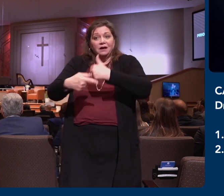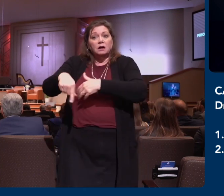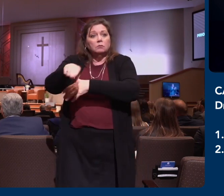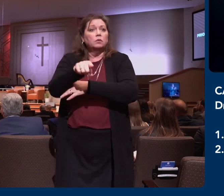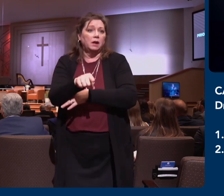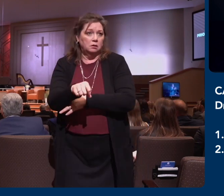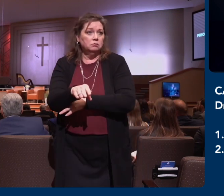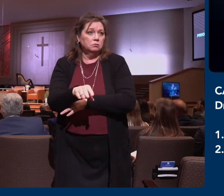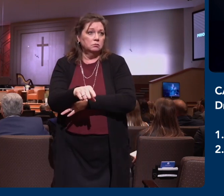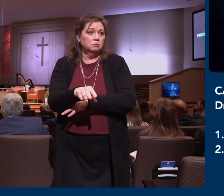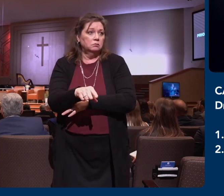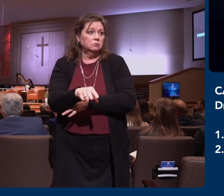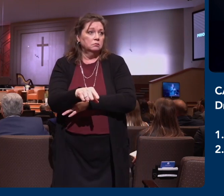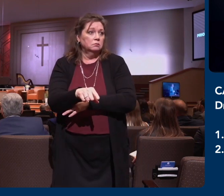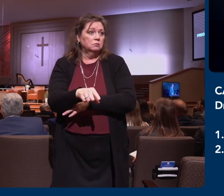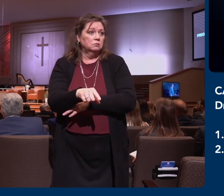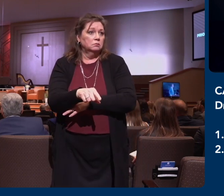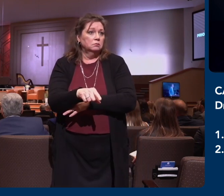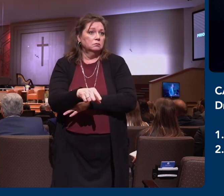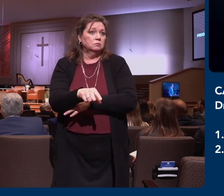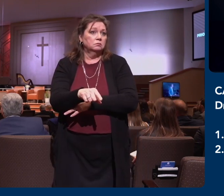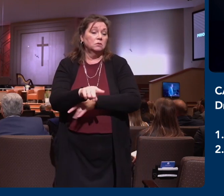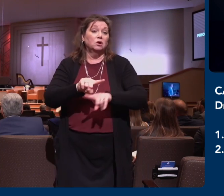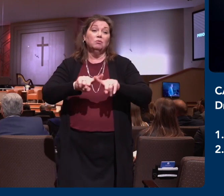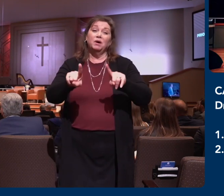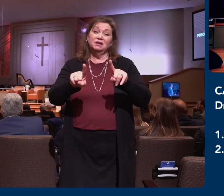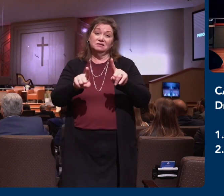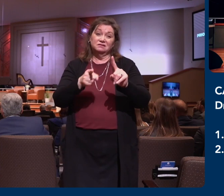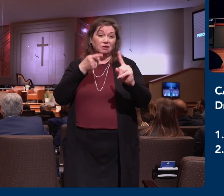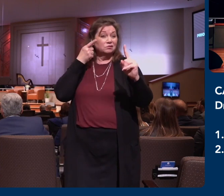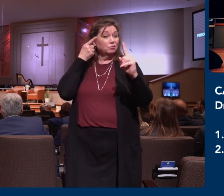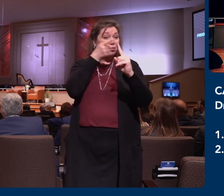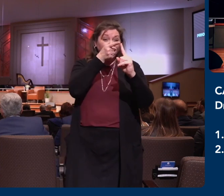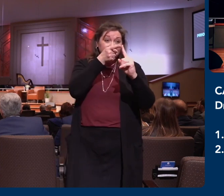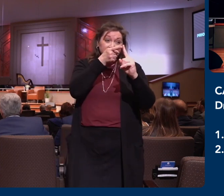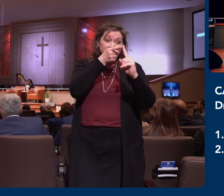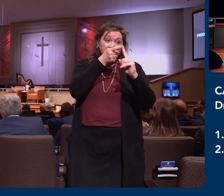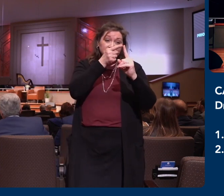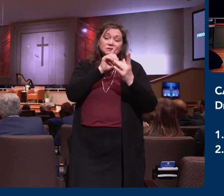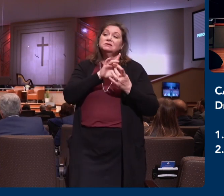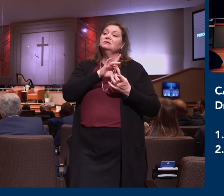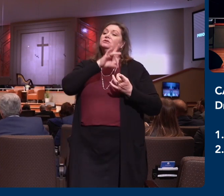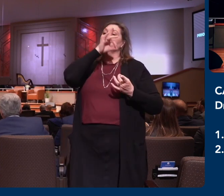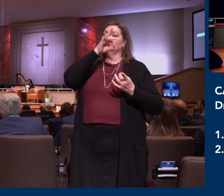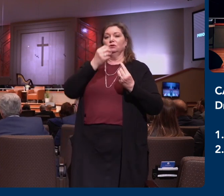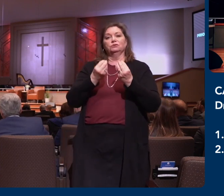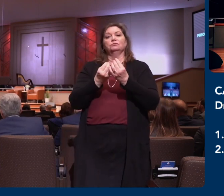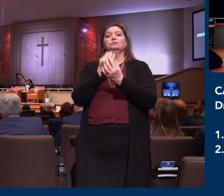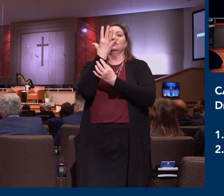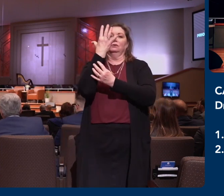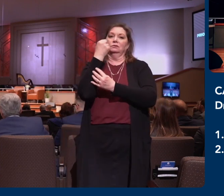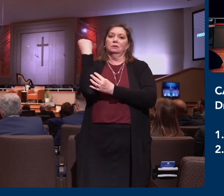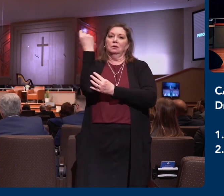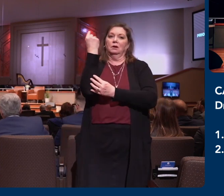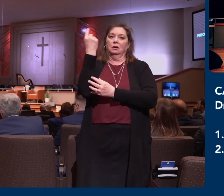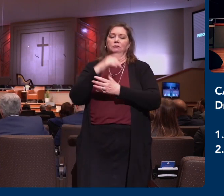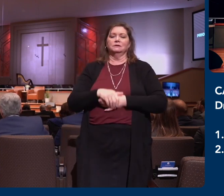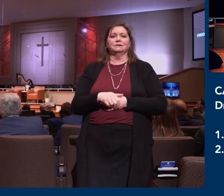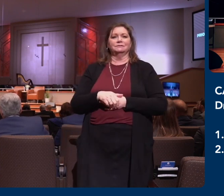growth as much as it is the spiritual growth. I can't imagine standing before God one day and giving an